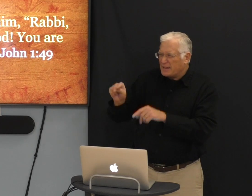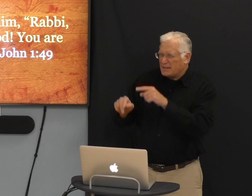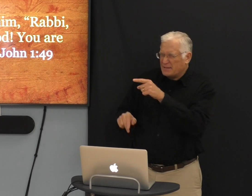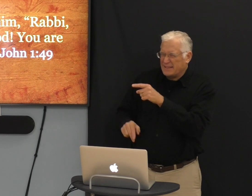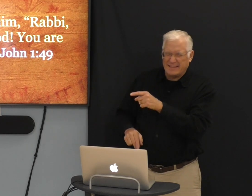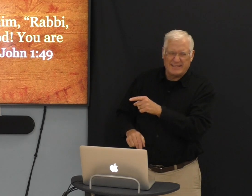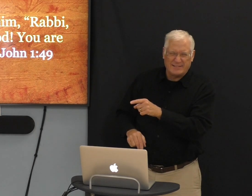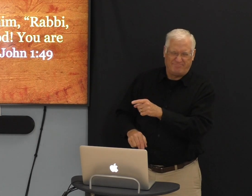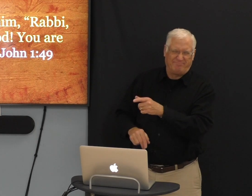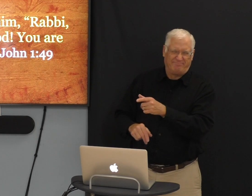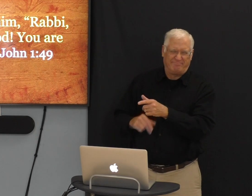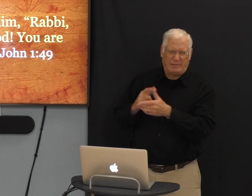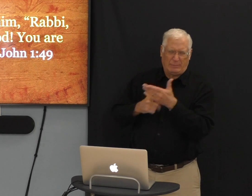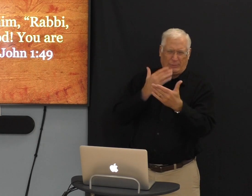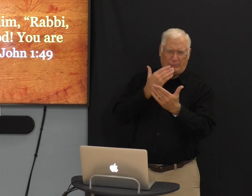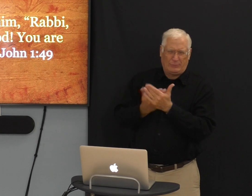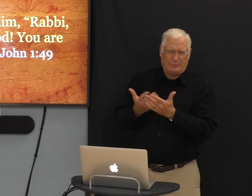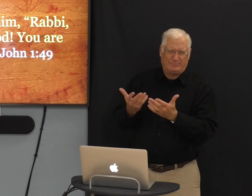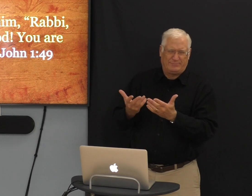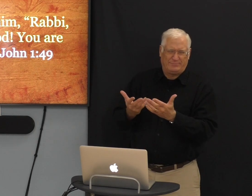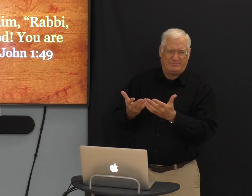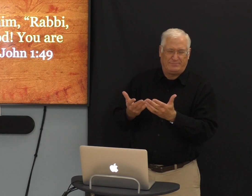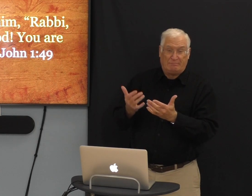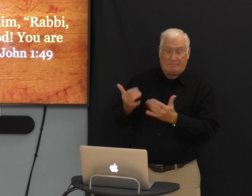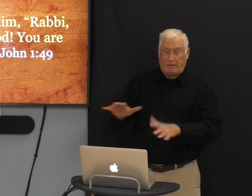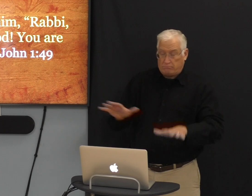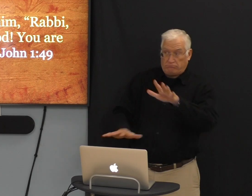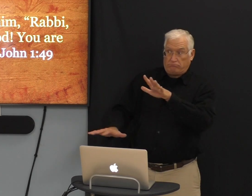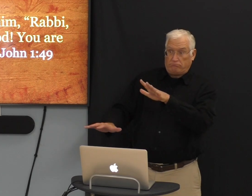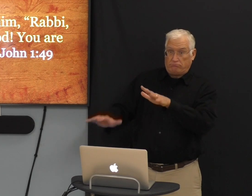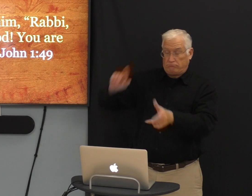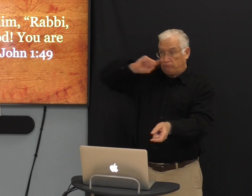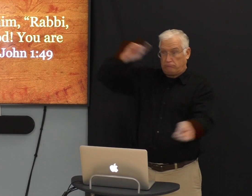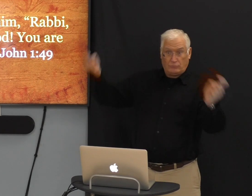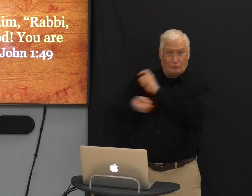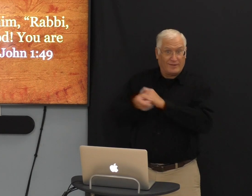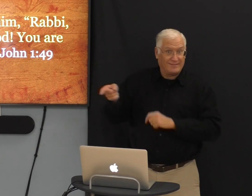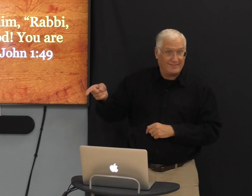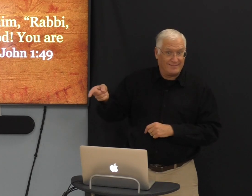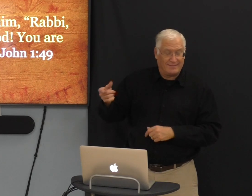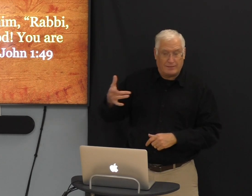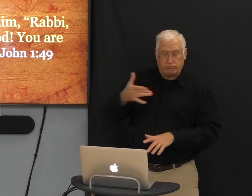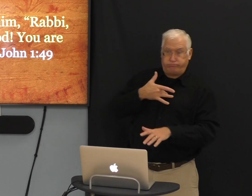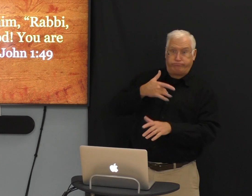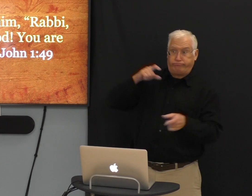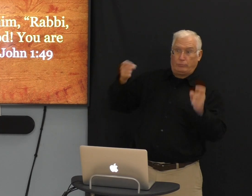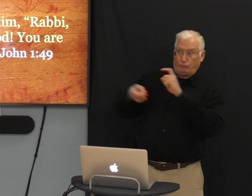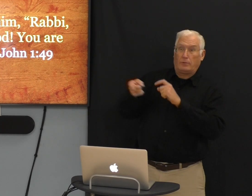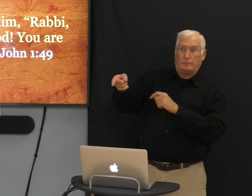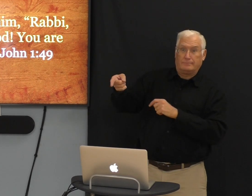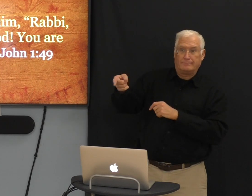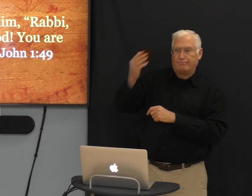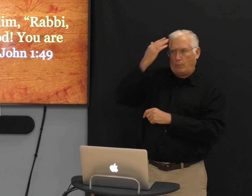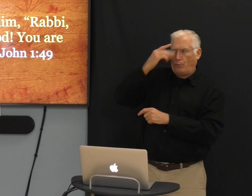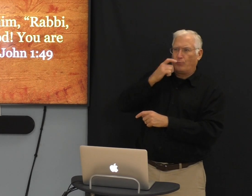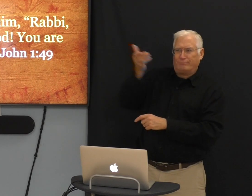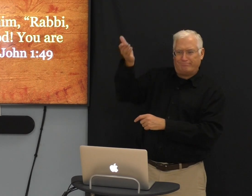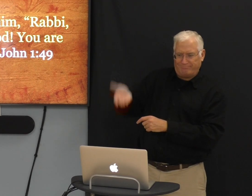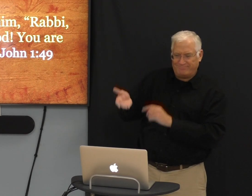Nathaniel said, anything good comes out of Nazareth. And he was taken back. And he was taken back.